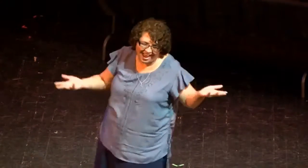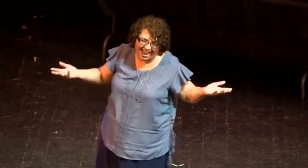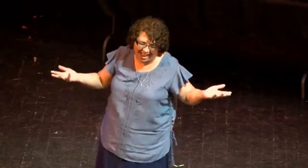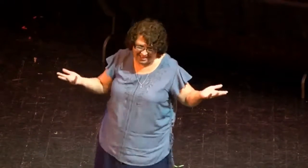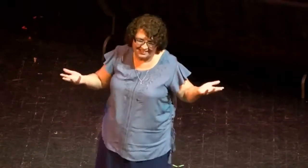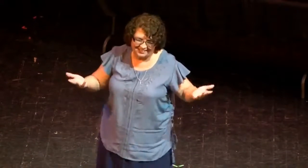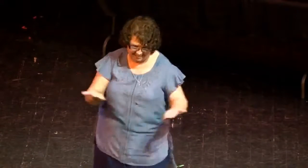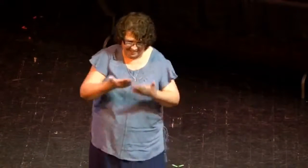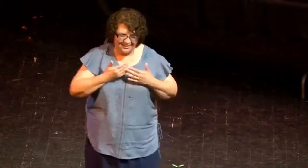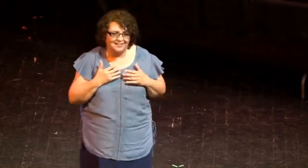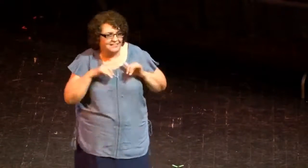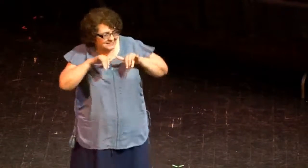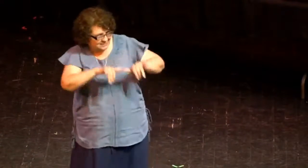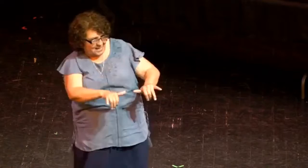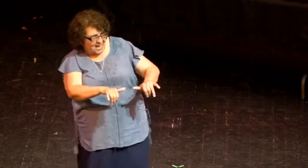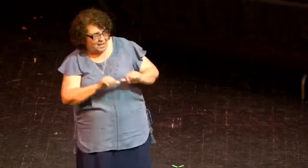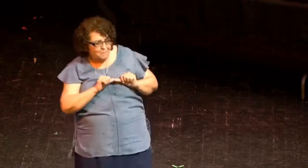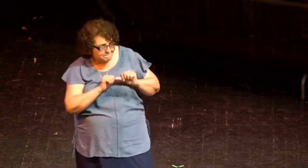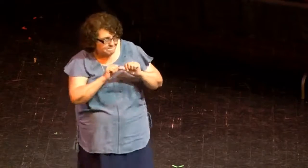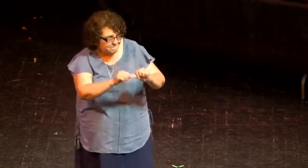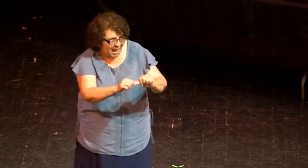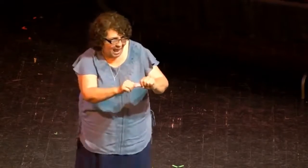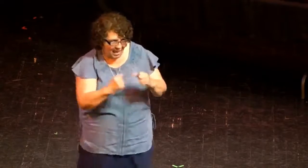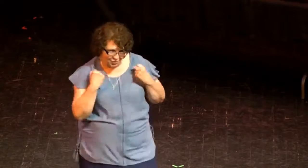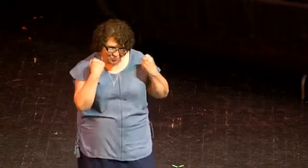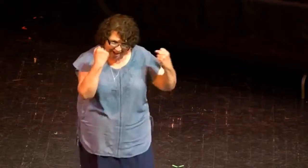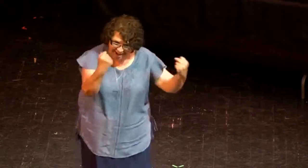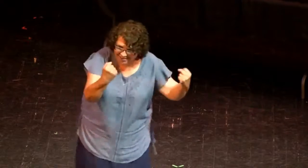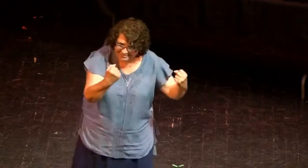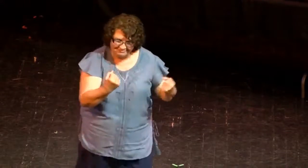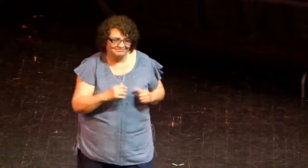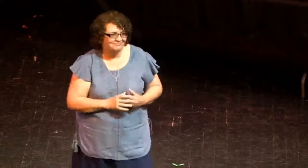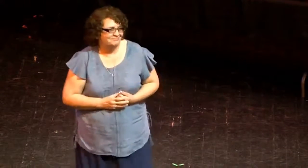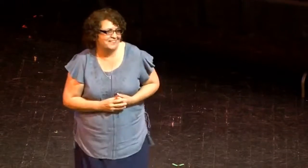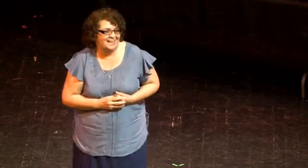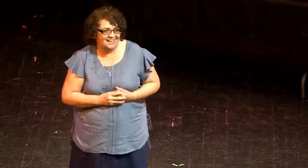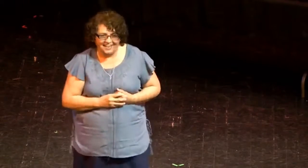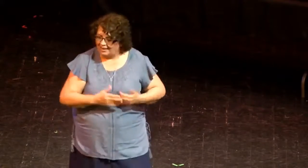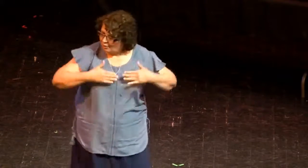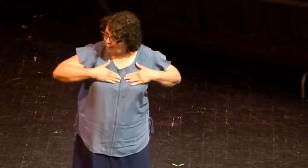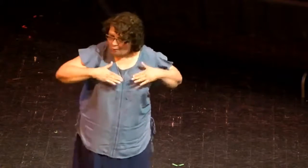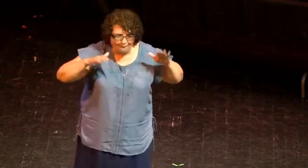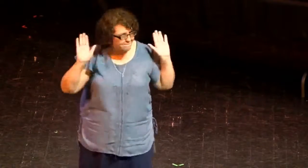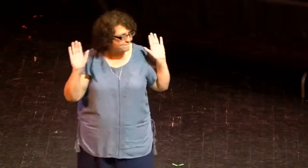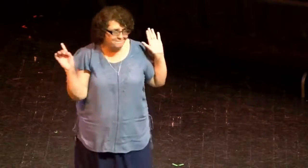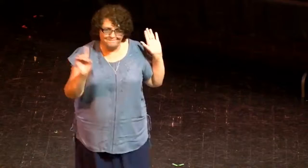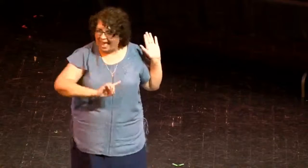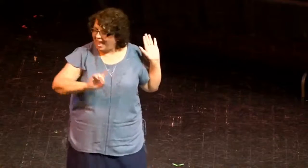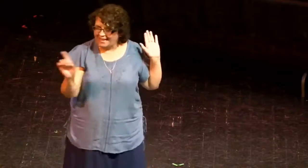yeah I'll stand back then I won't back